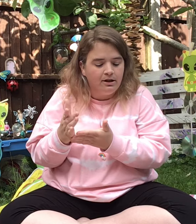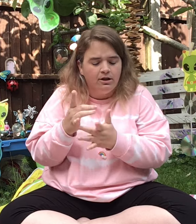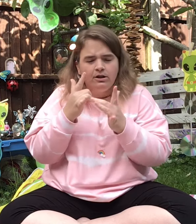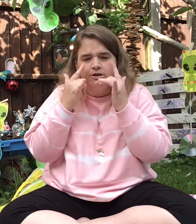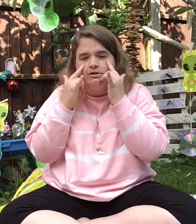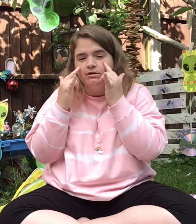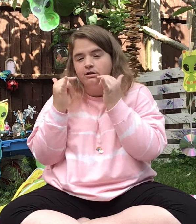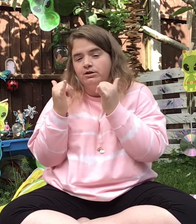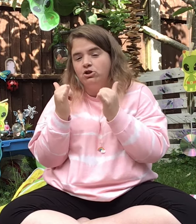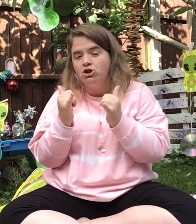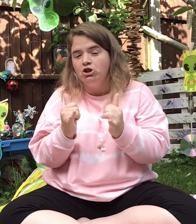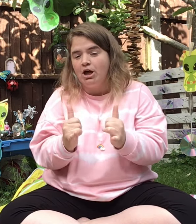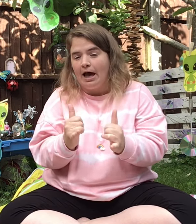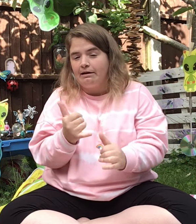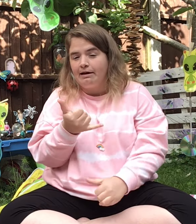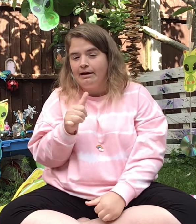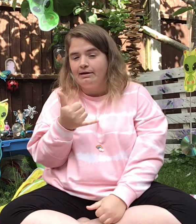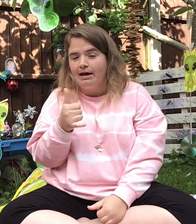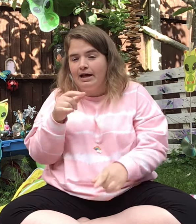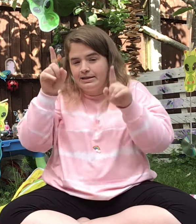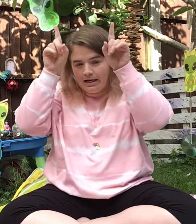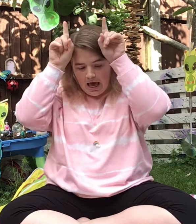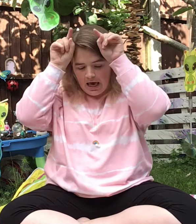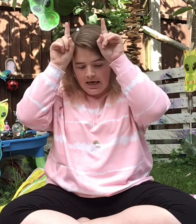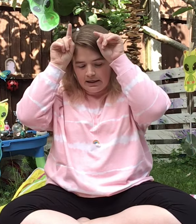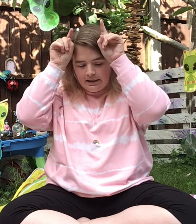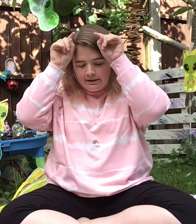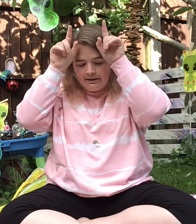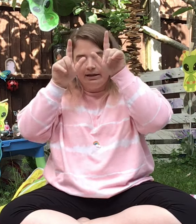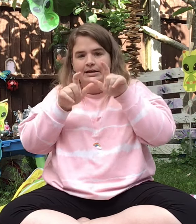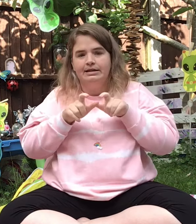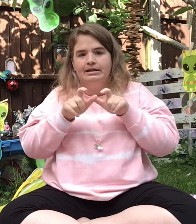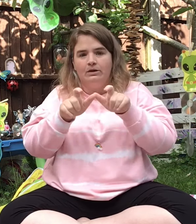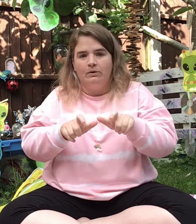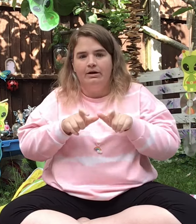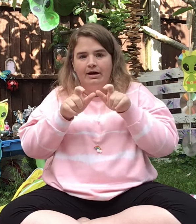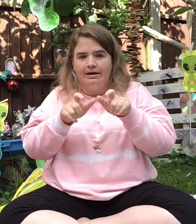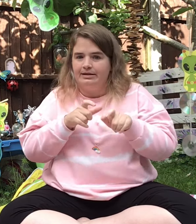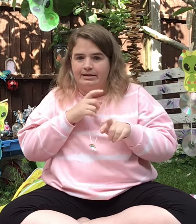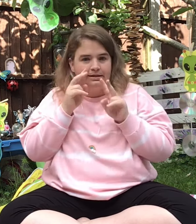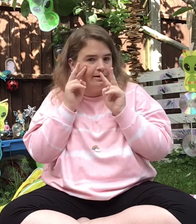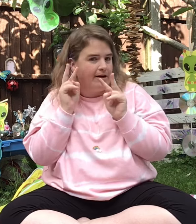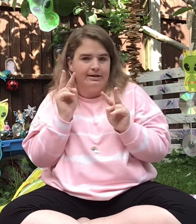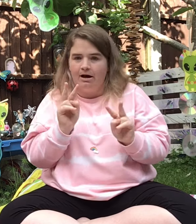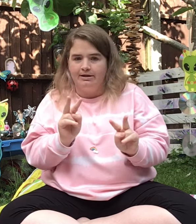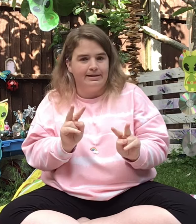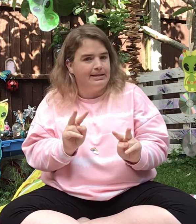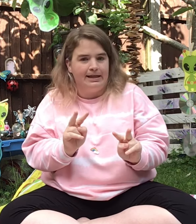Just check in case an alien still lurks inside unseen.